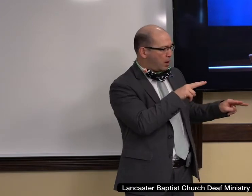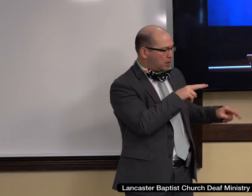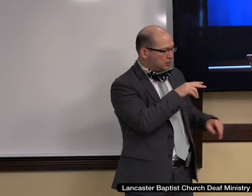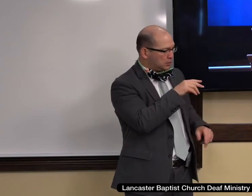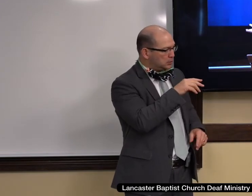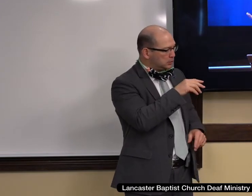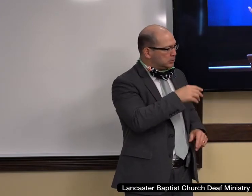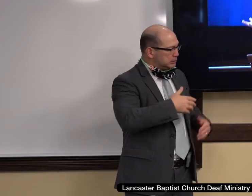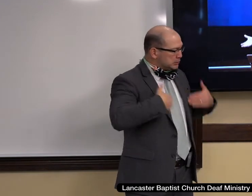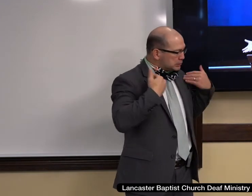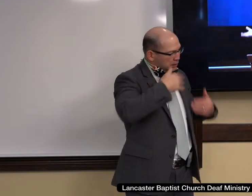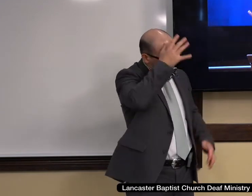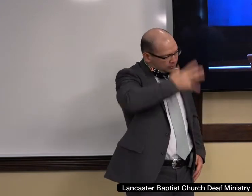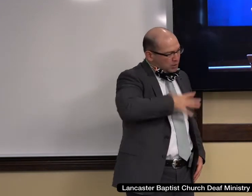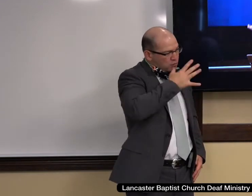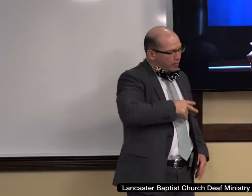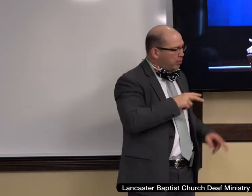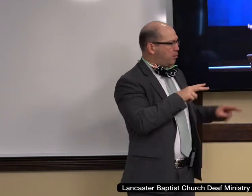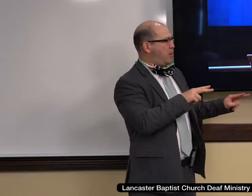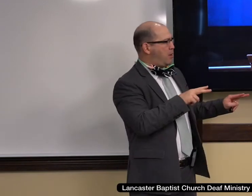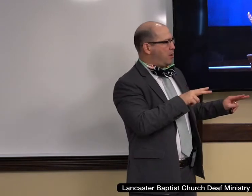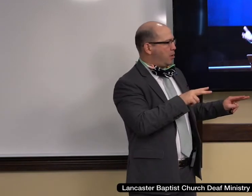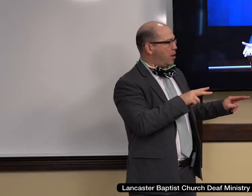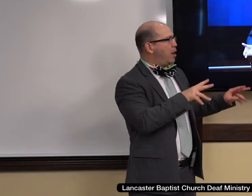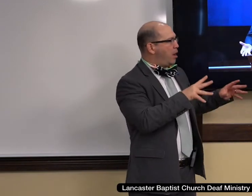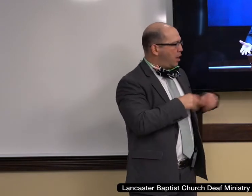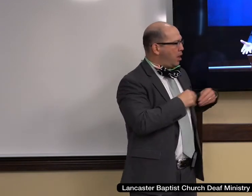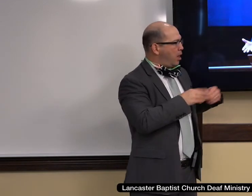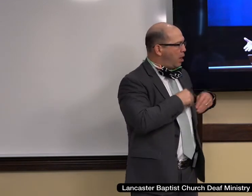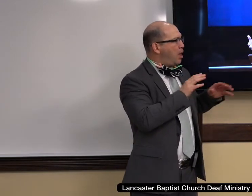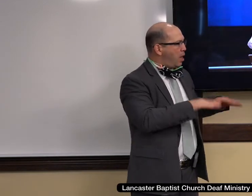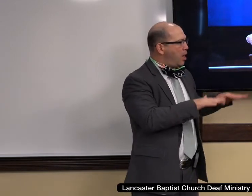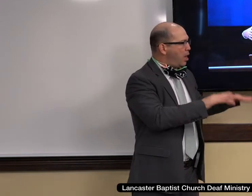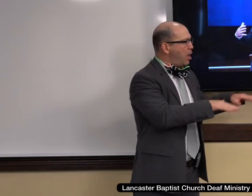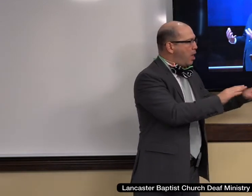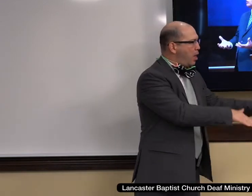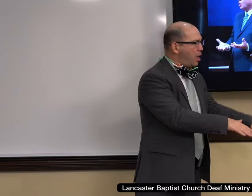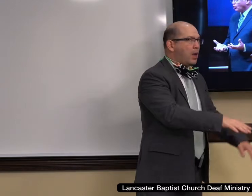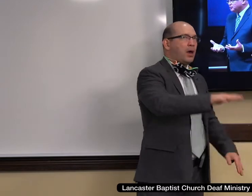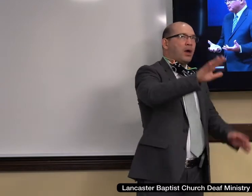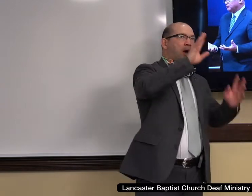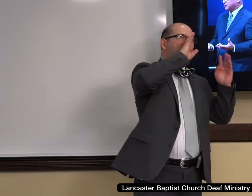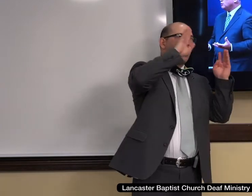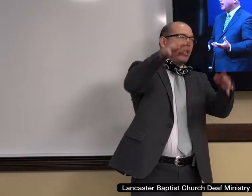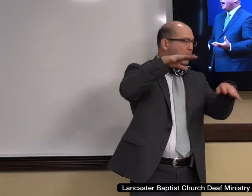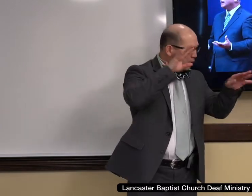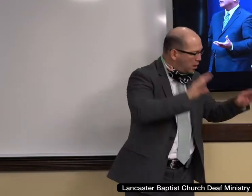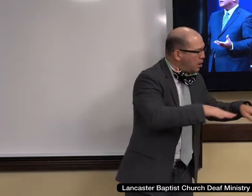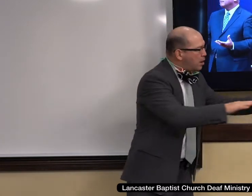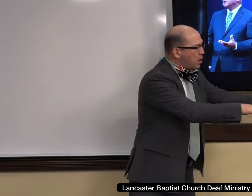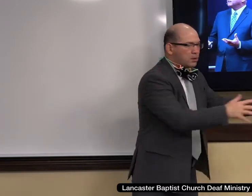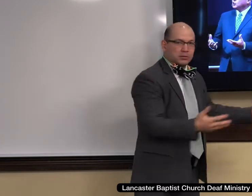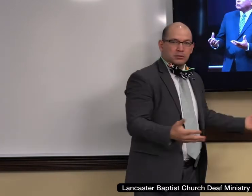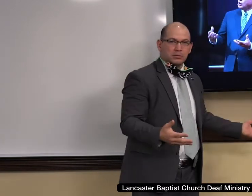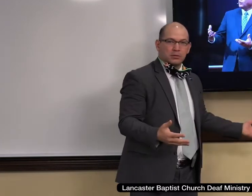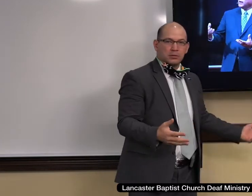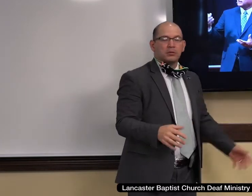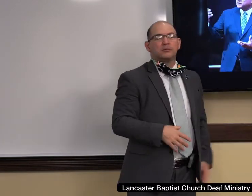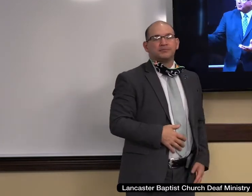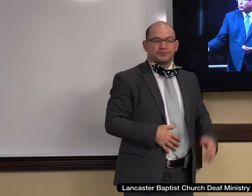becoming a godless world view. And we're living in a cancel culture so that if you don't accept